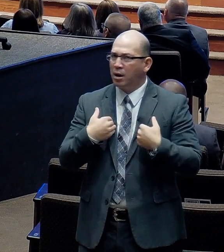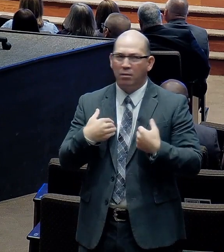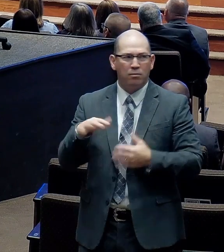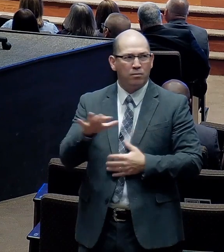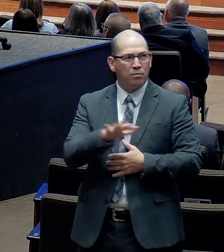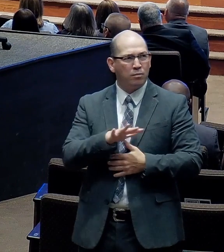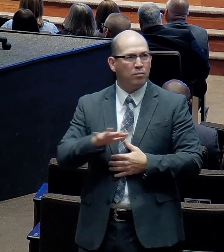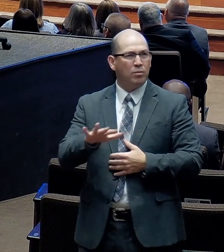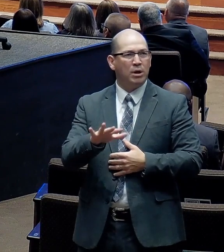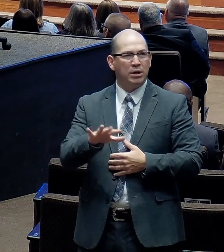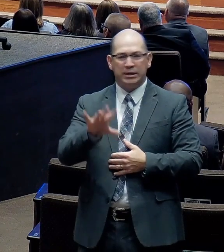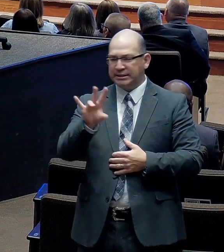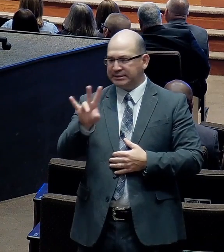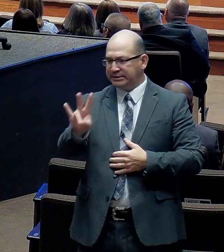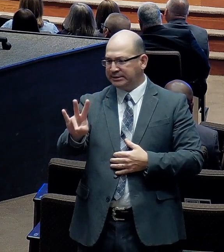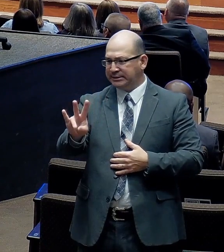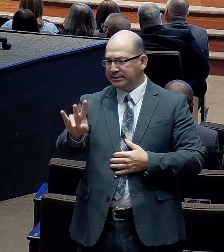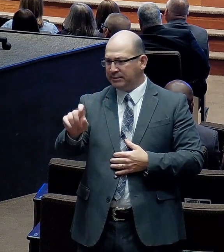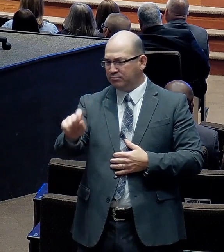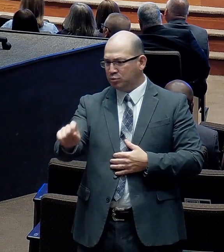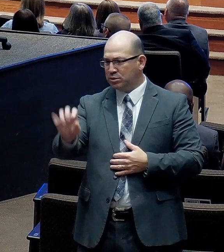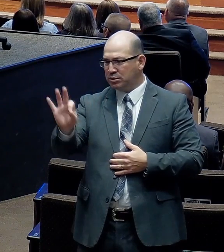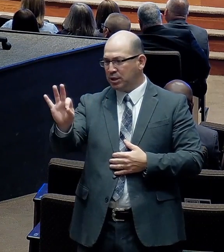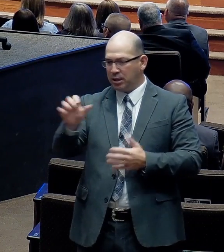7.9 billion people.